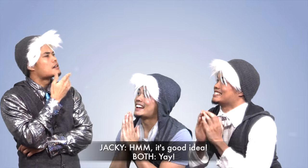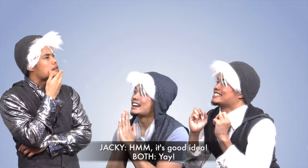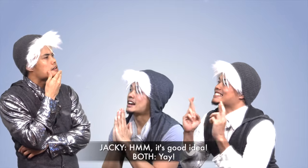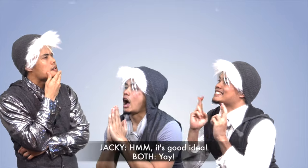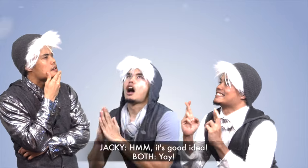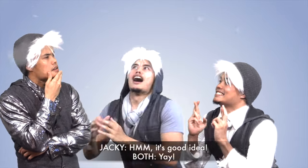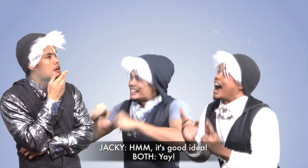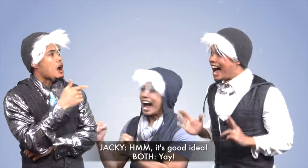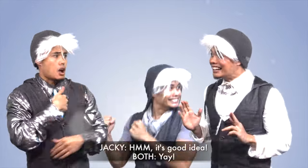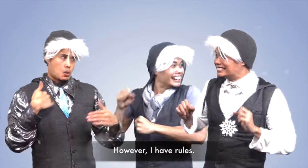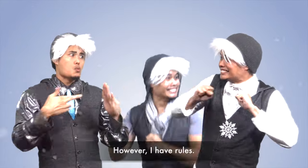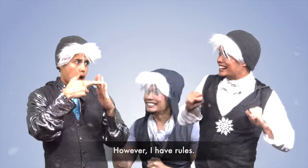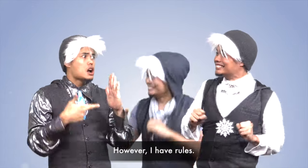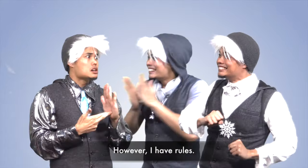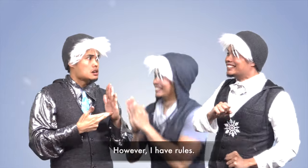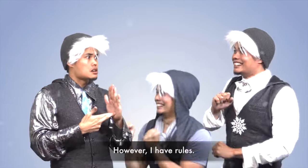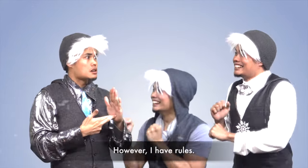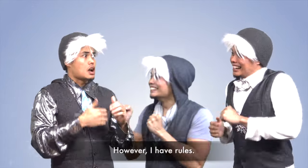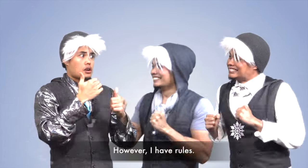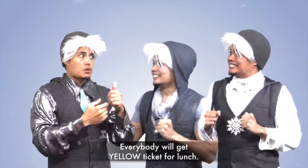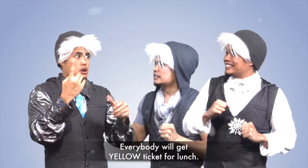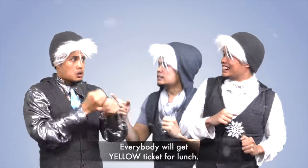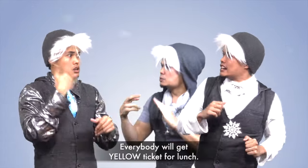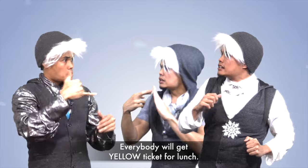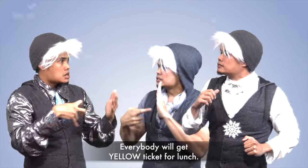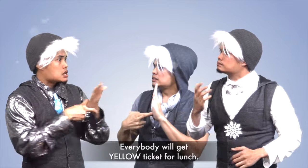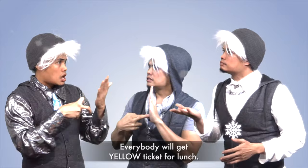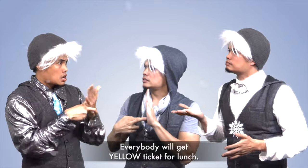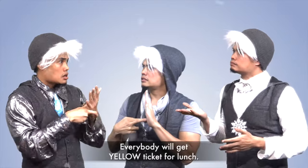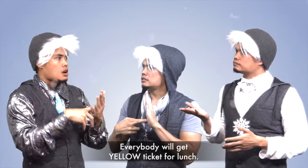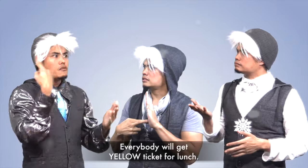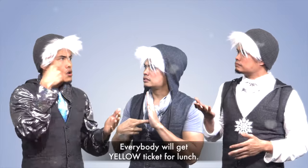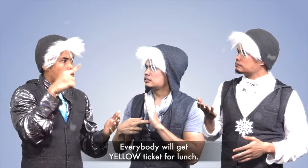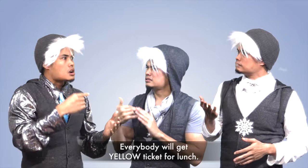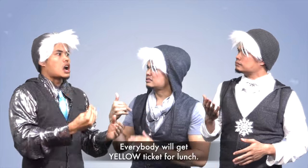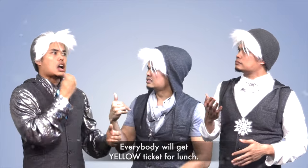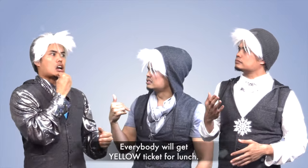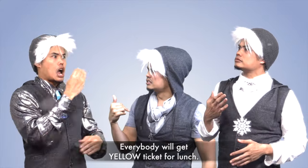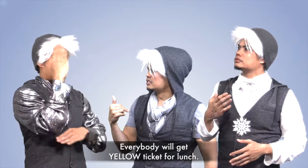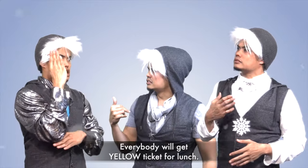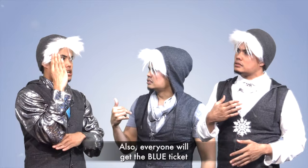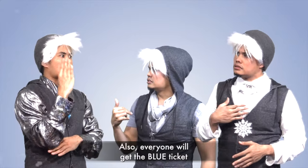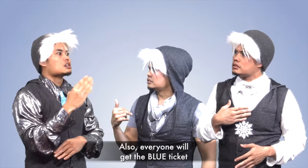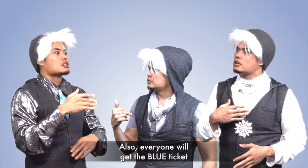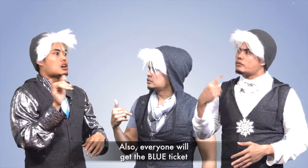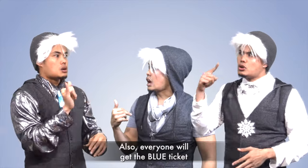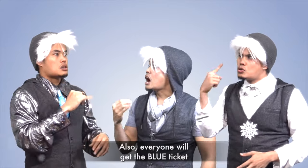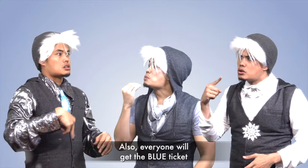Hmm. It's a good idea. Yay! However, there are rules. Everyone will be getting a yellow ticket for lunch,